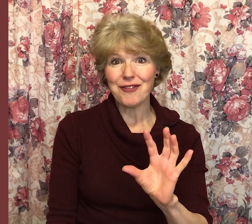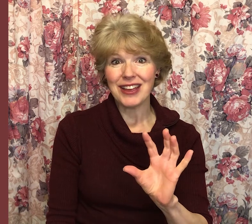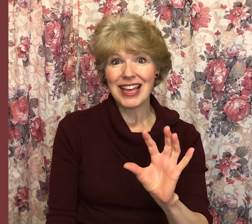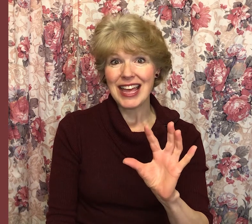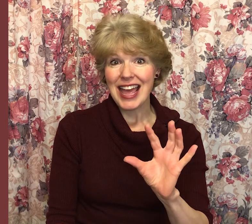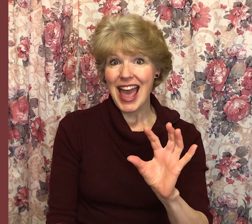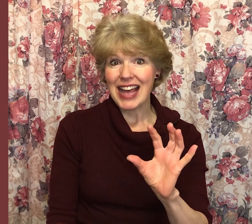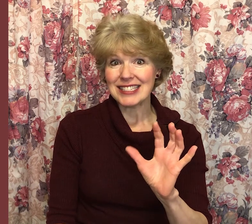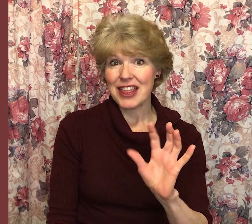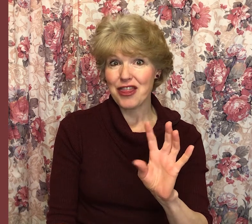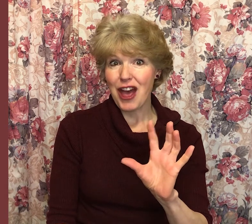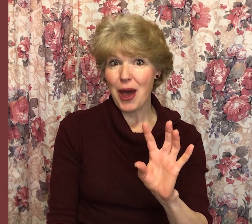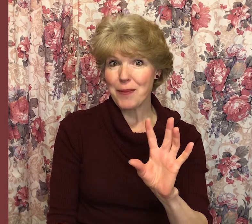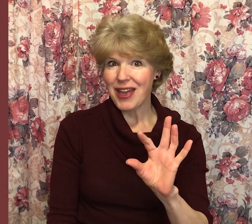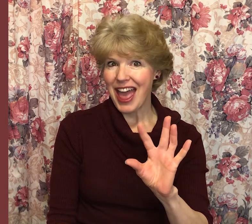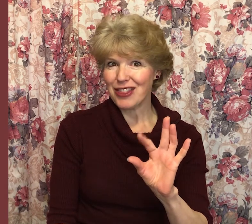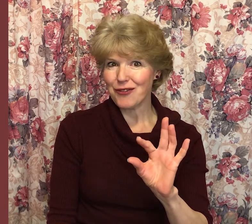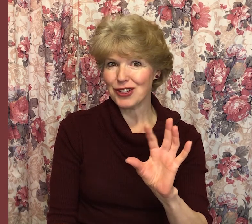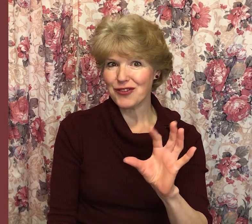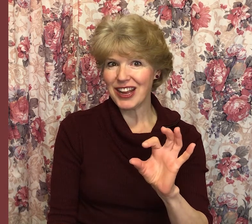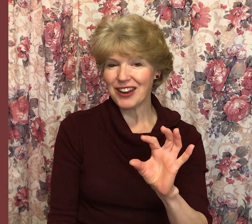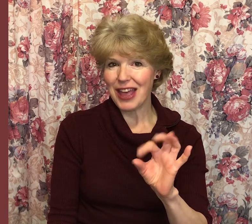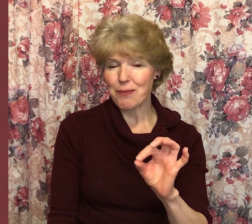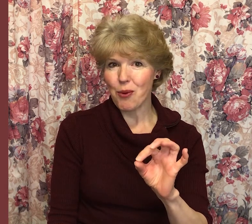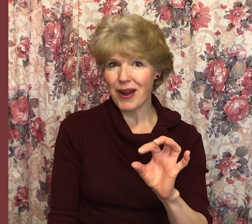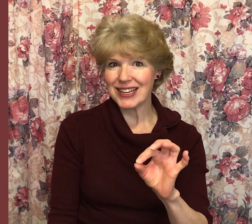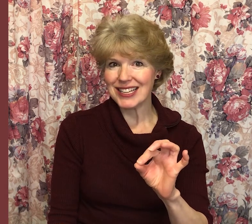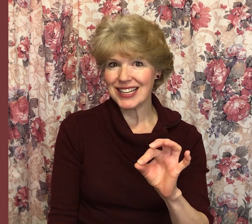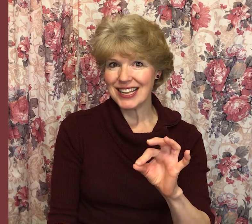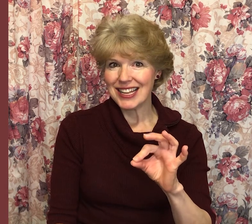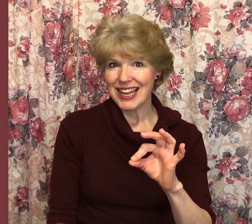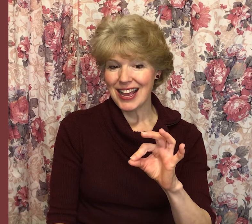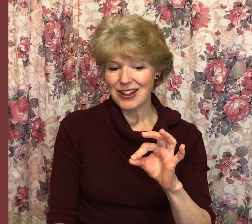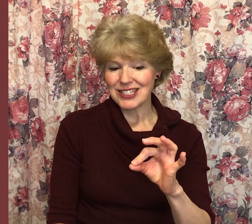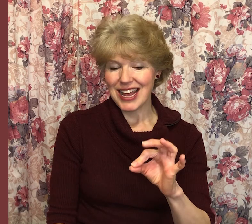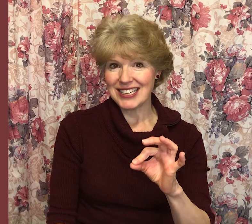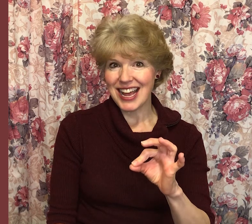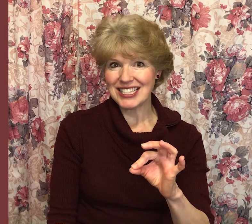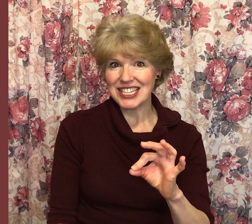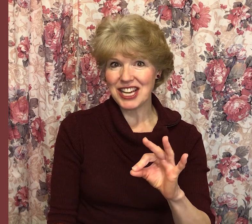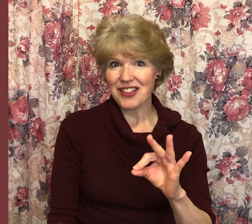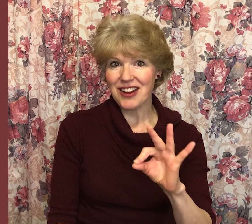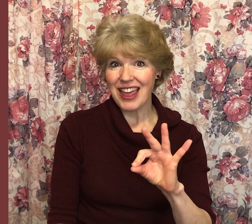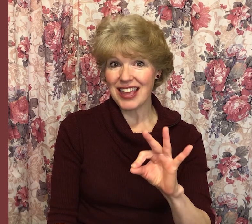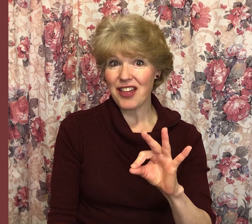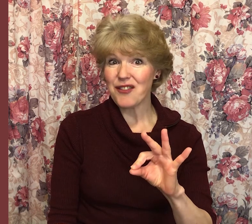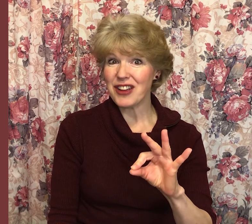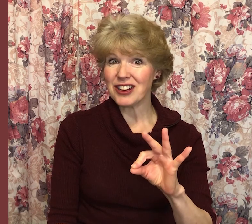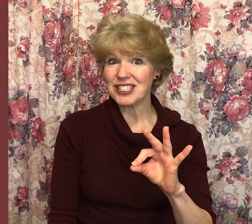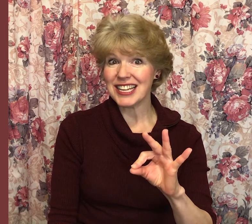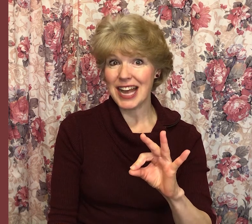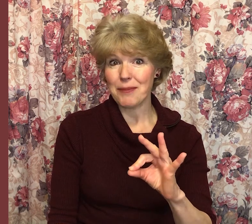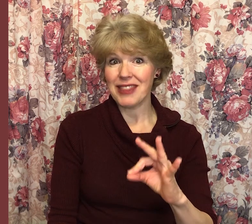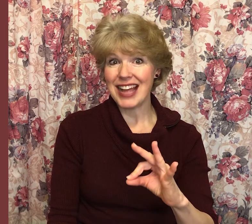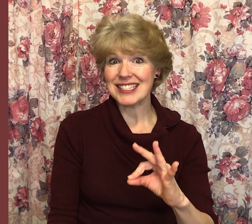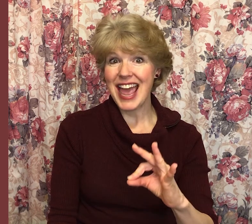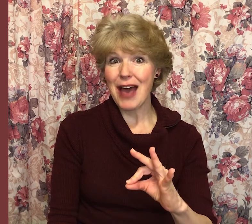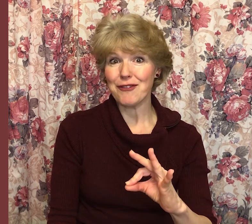has the thumb and the first finger. They point and the other fingers stick up. That's F.